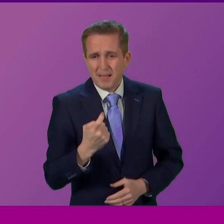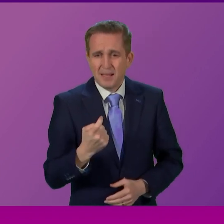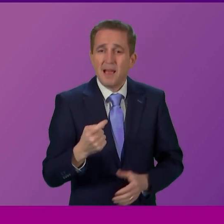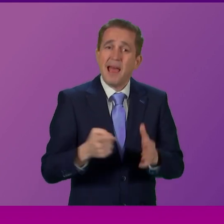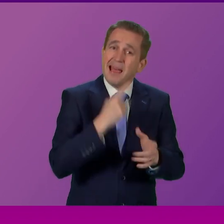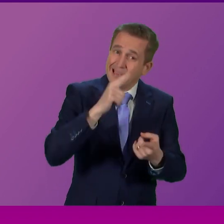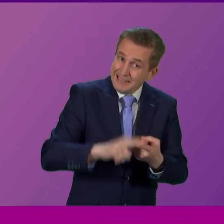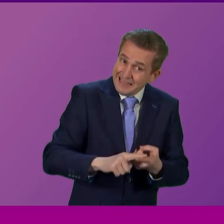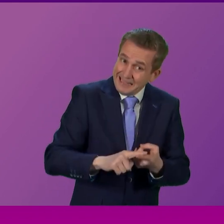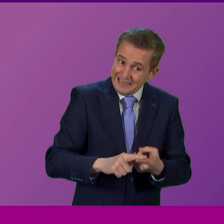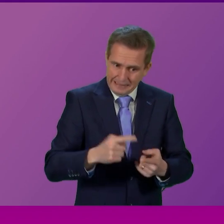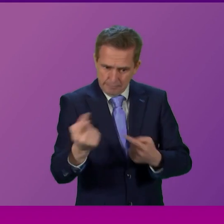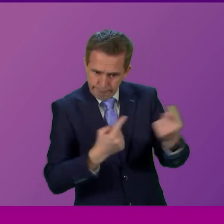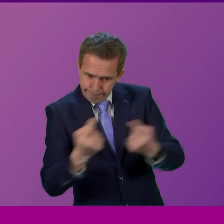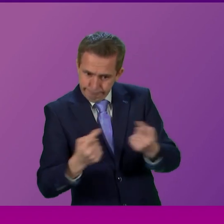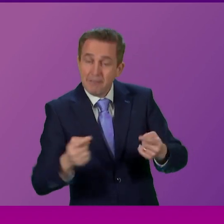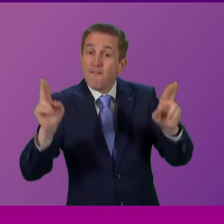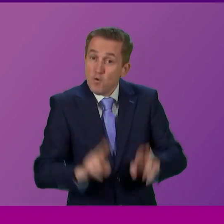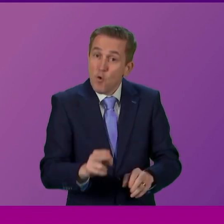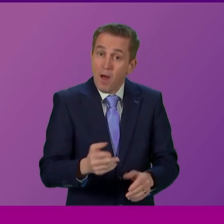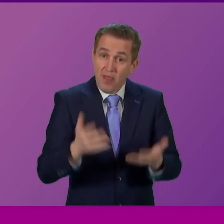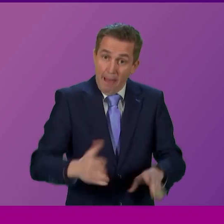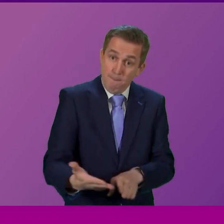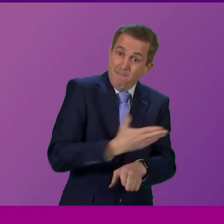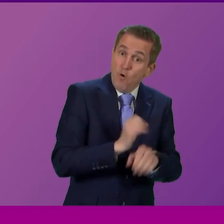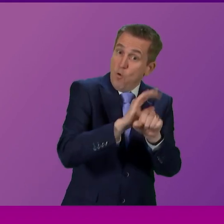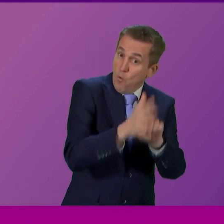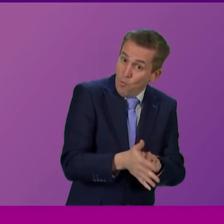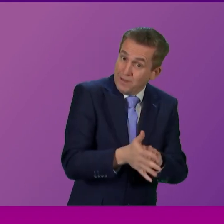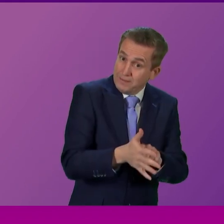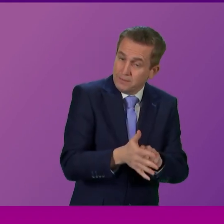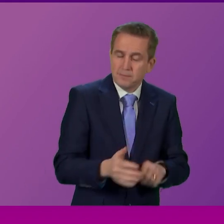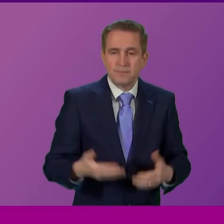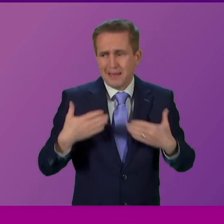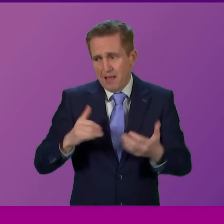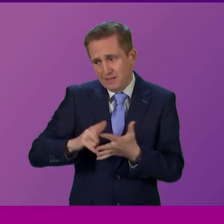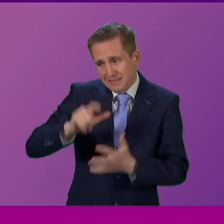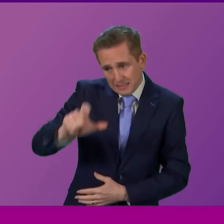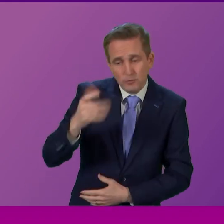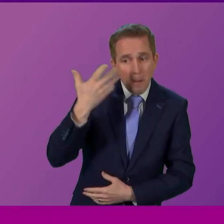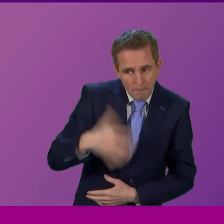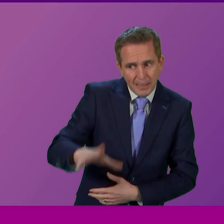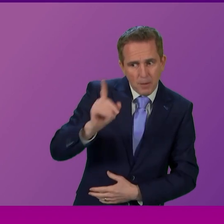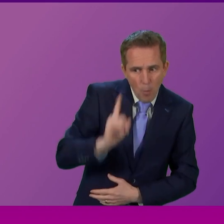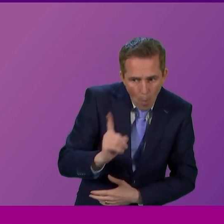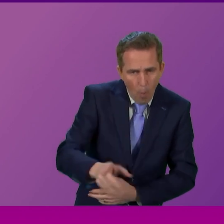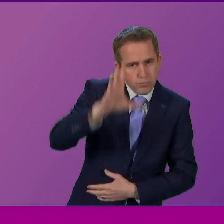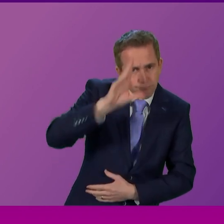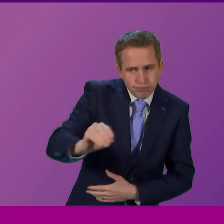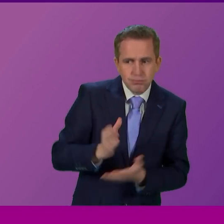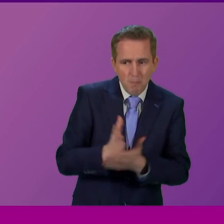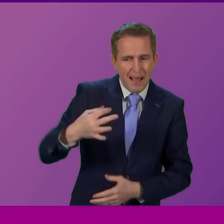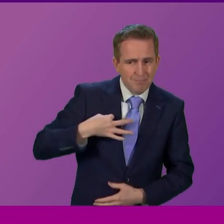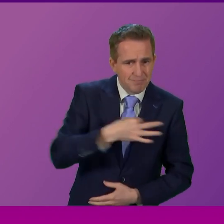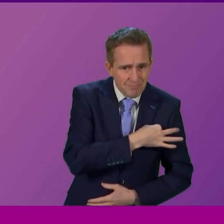A&E now than before the pandemic. What is unprecedented is that the Health Secretary has been warned about this crisis by clinicians